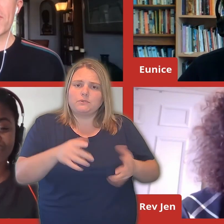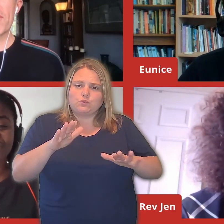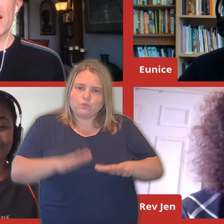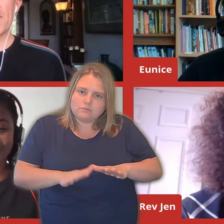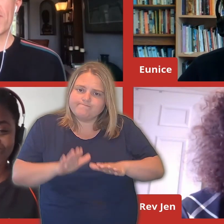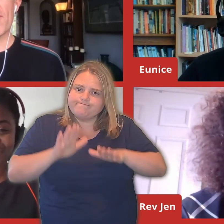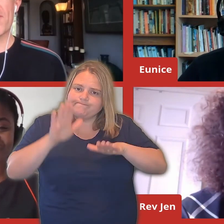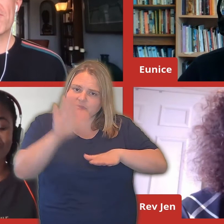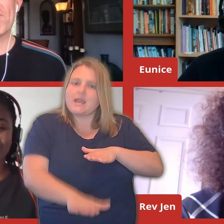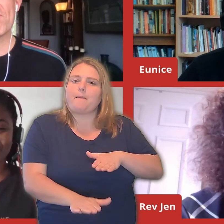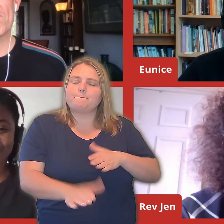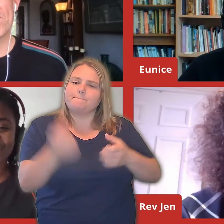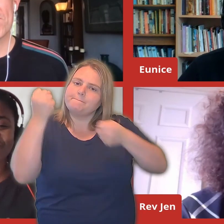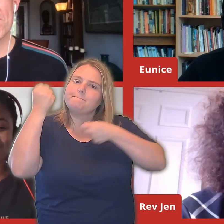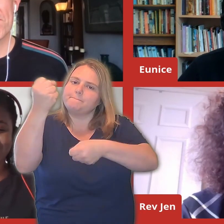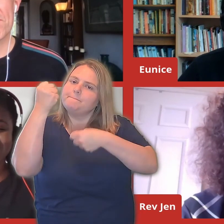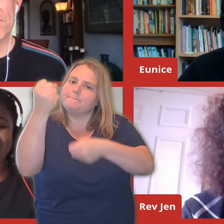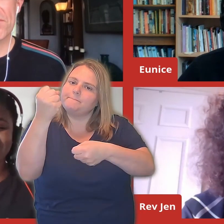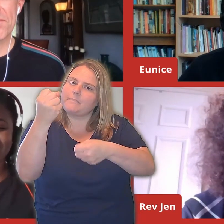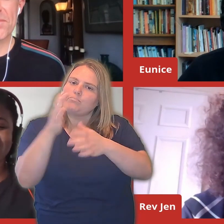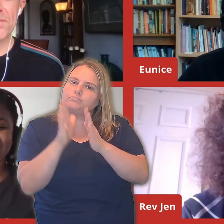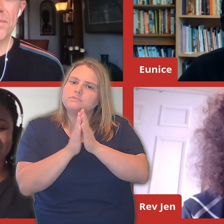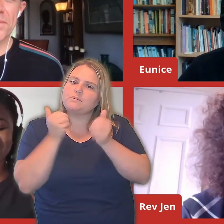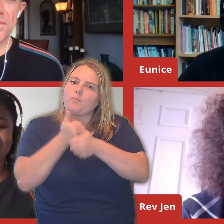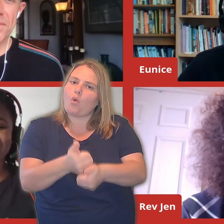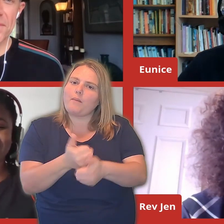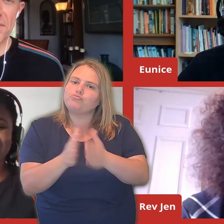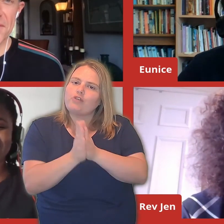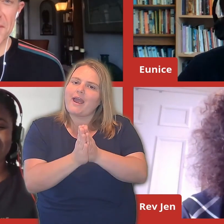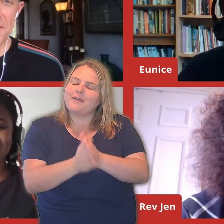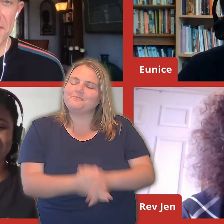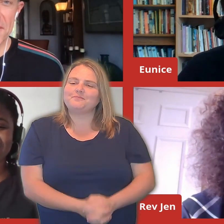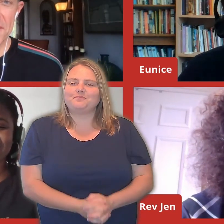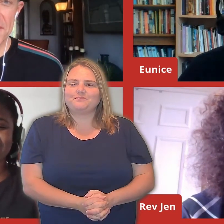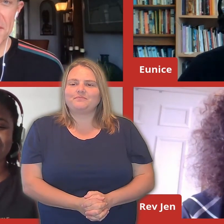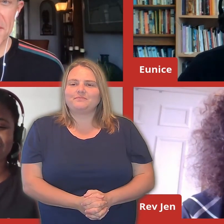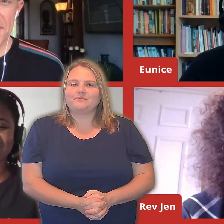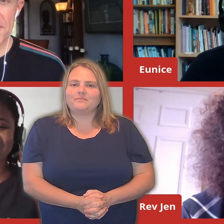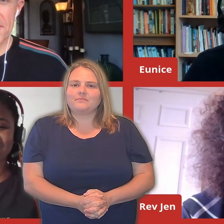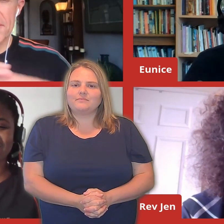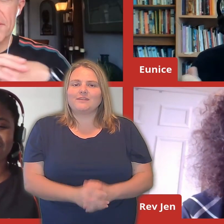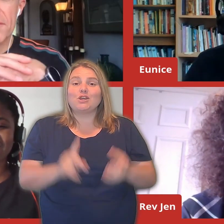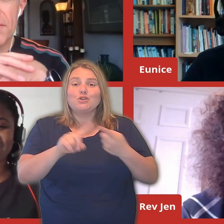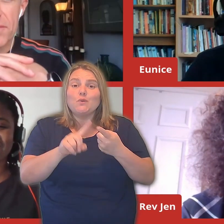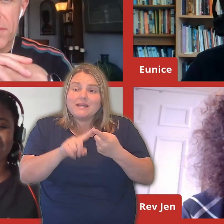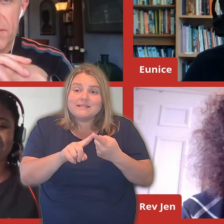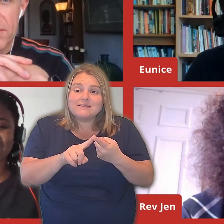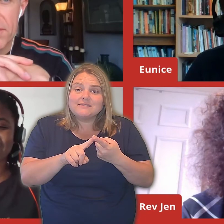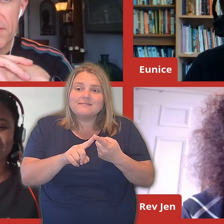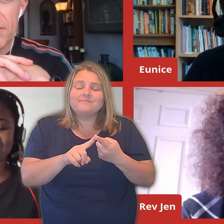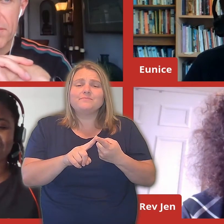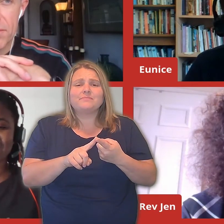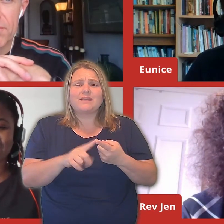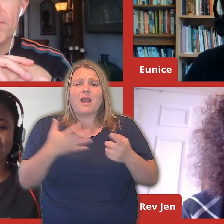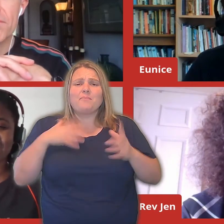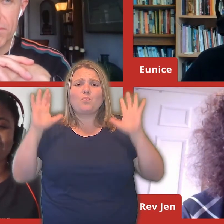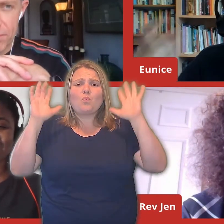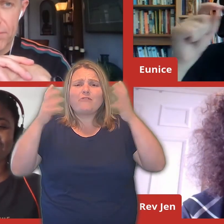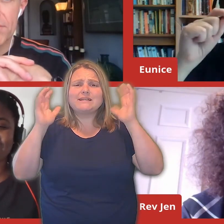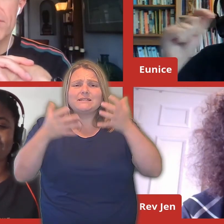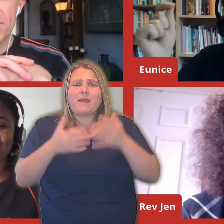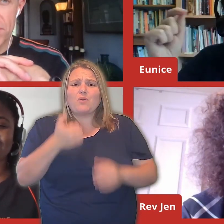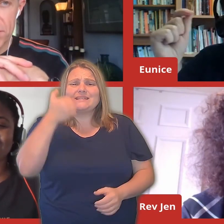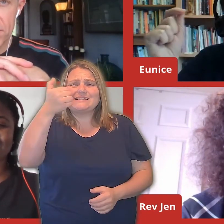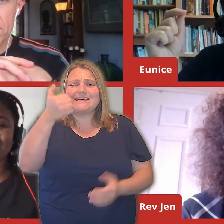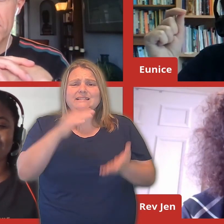them up and support them in prayer. Amazing. How about you, Eunice? Jenny, I'm really worried about the six million people on universal credit